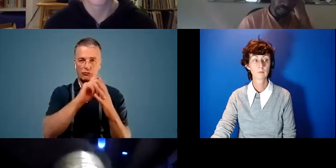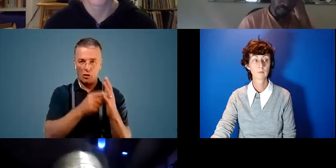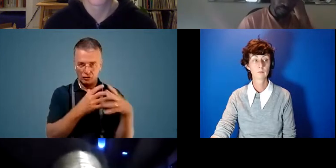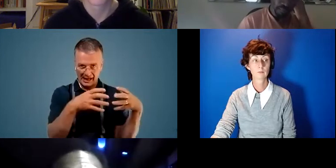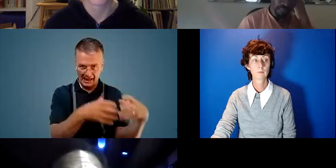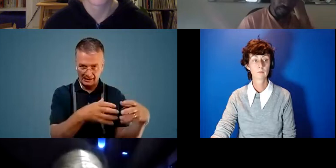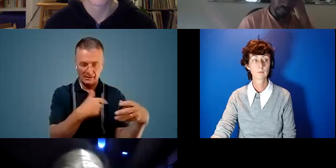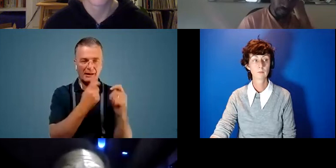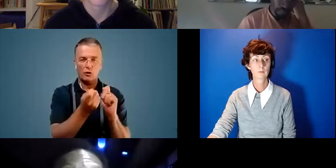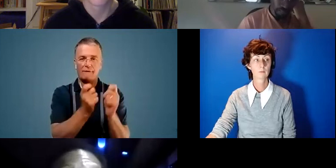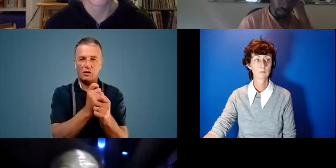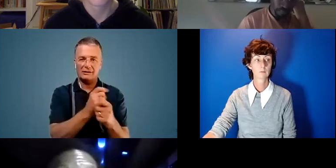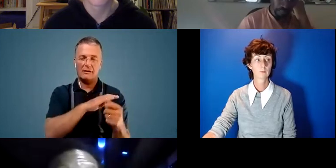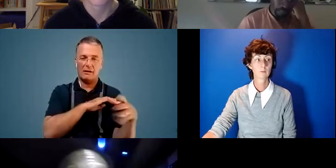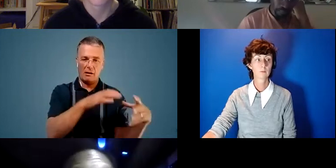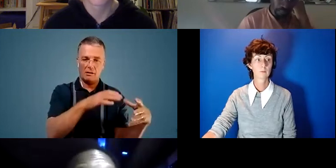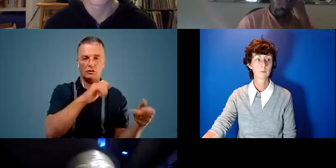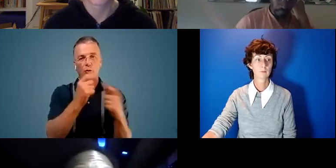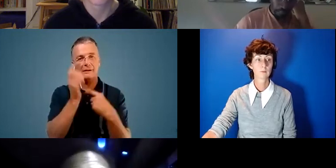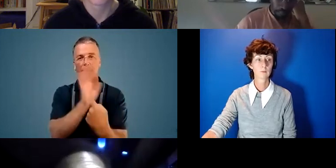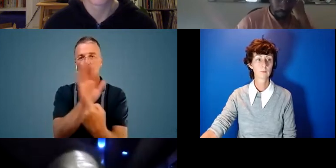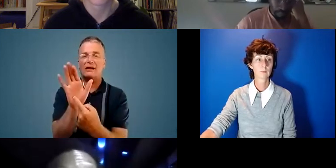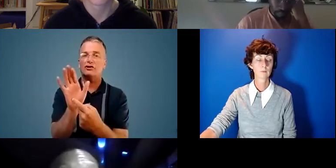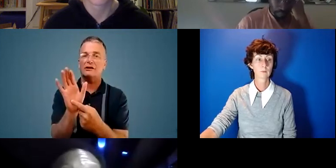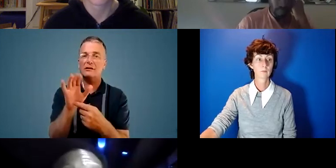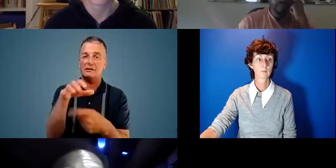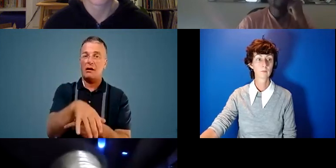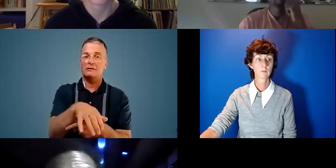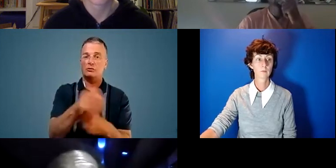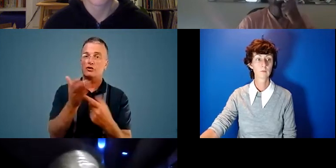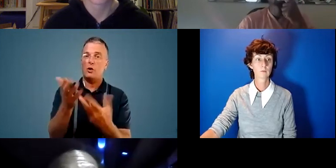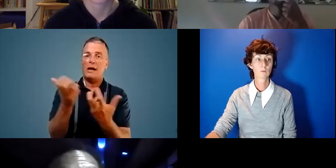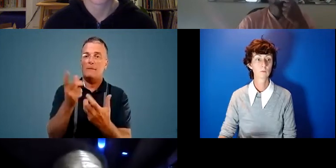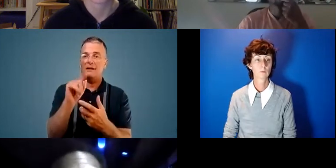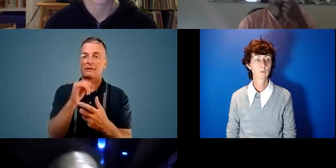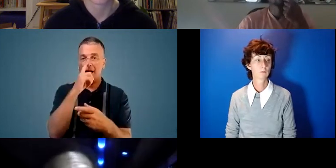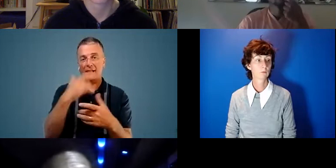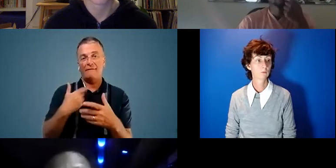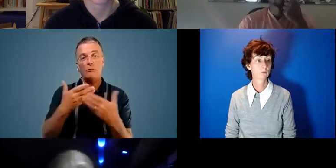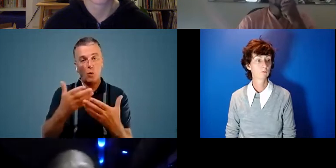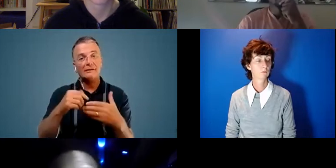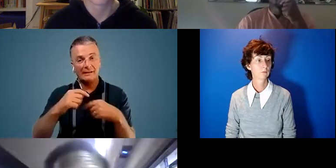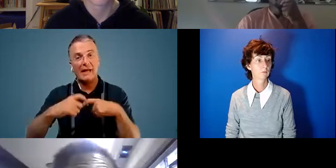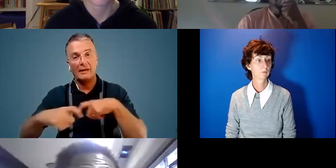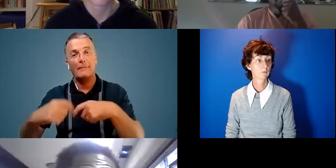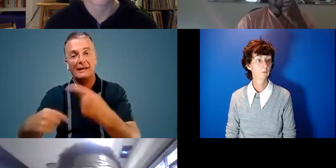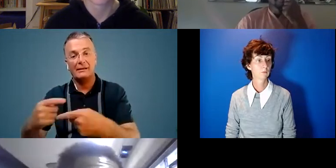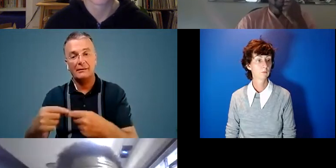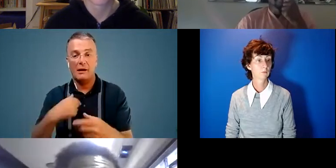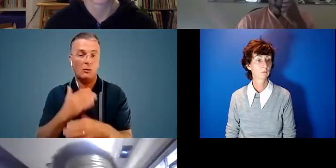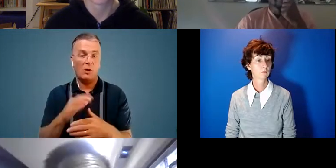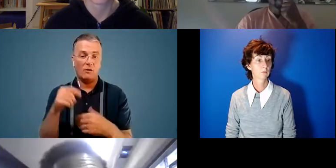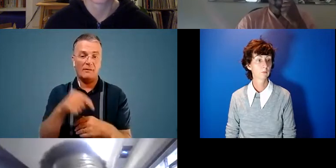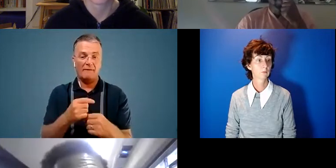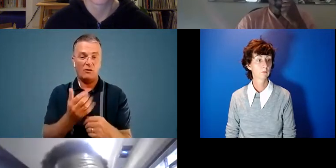into a demonstration site to show how people can live more sustainably. And I've been working from there for the last 15